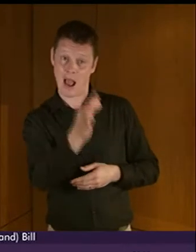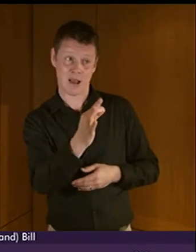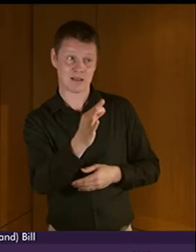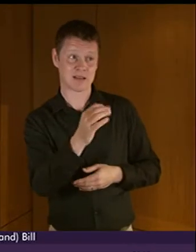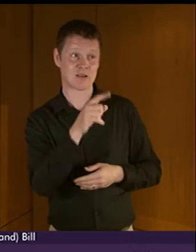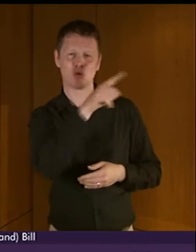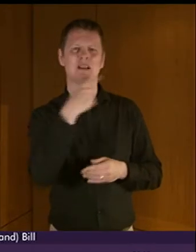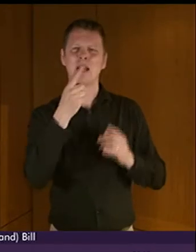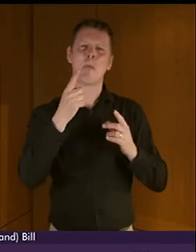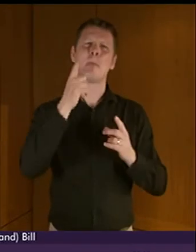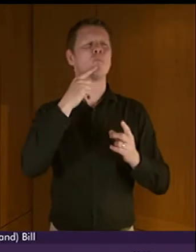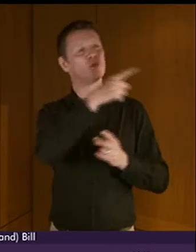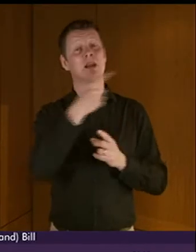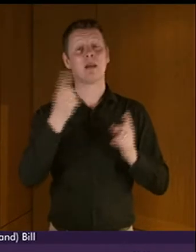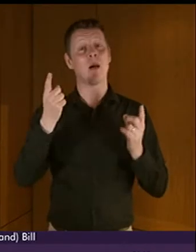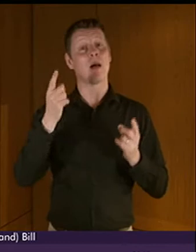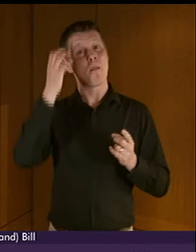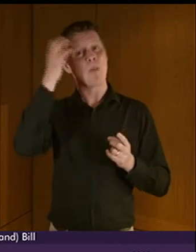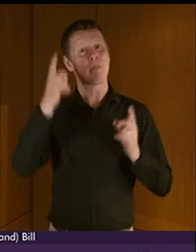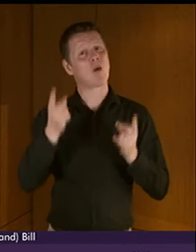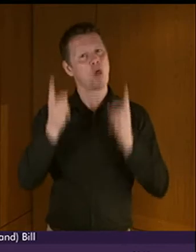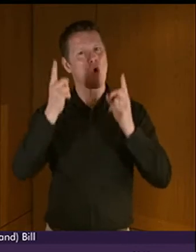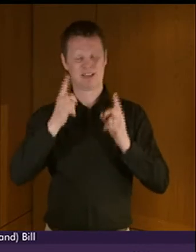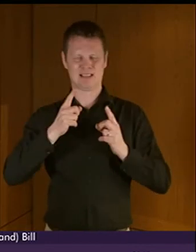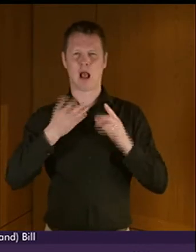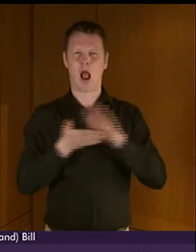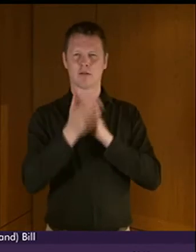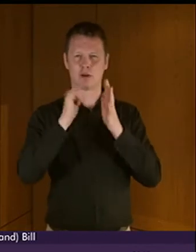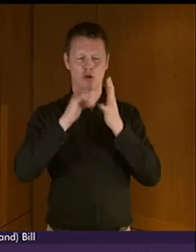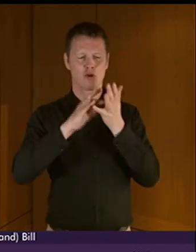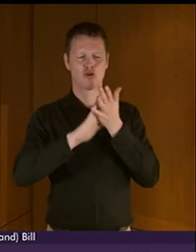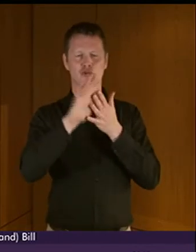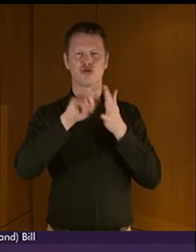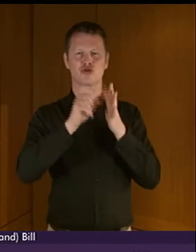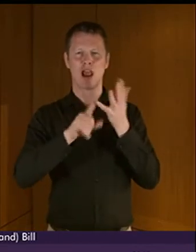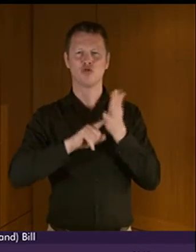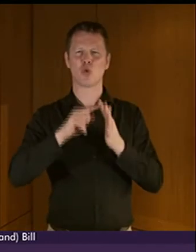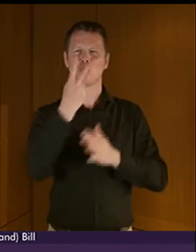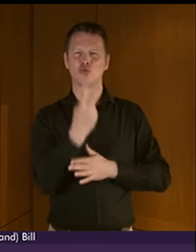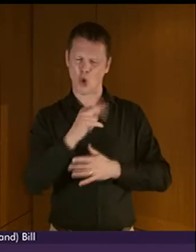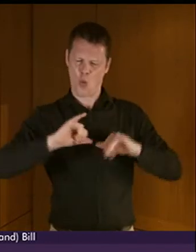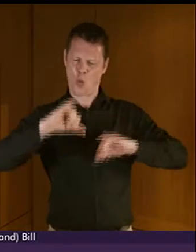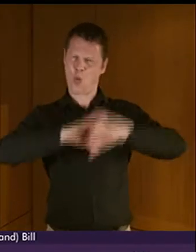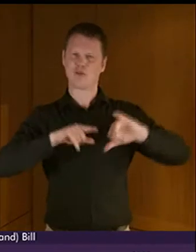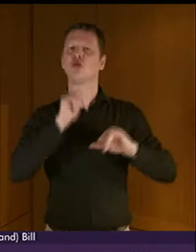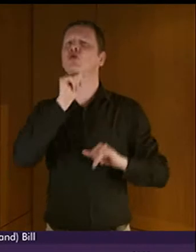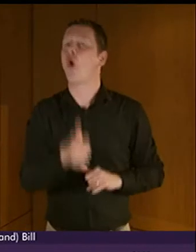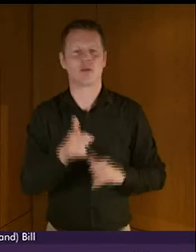public authorities, if any on schedule 2, would not be covered by your national plan? Dr Allen.